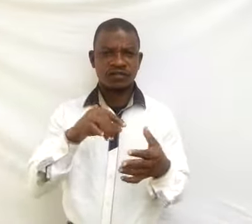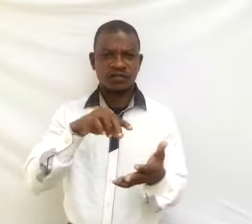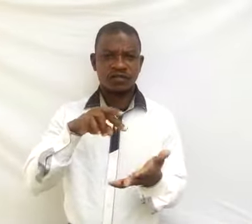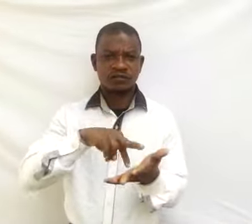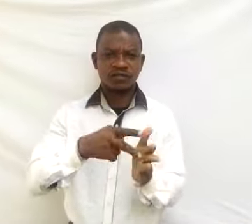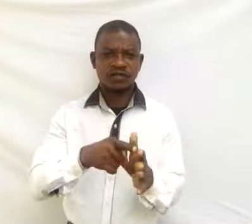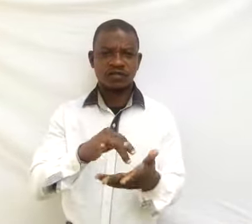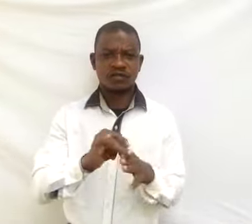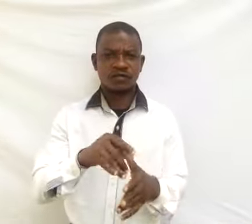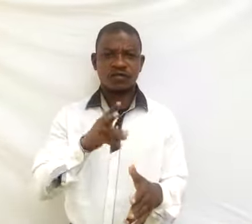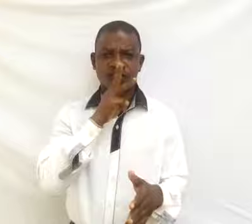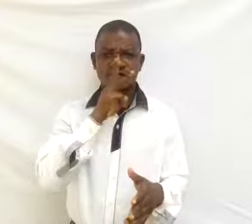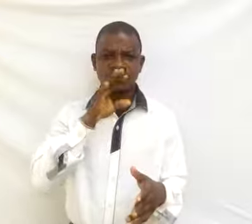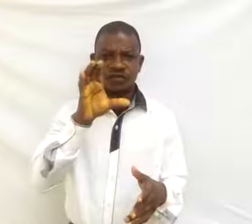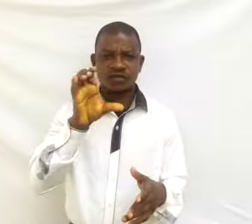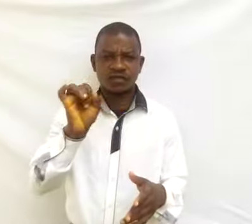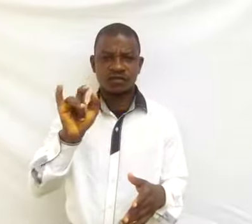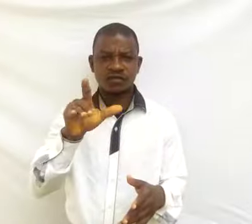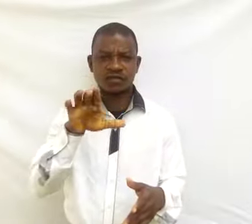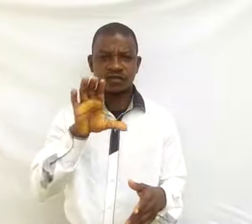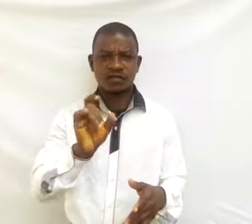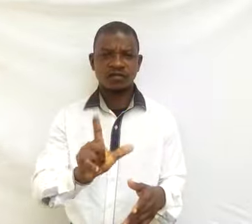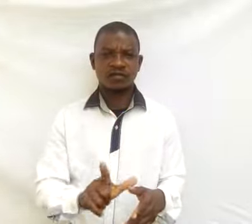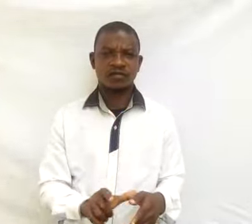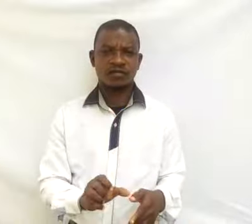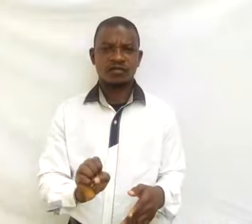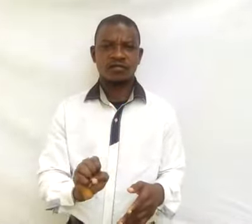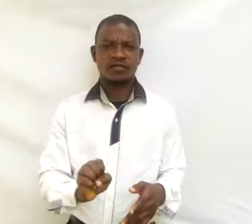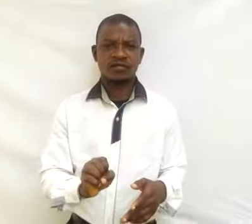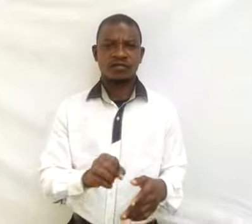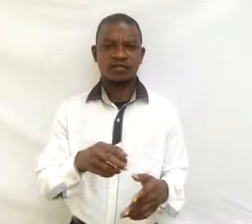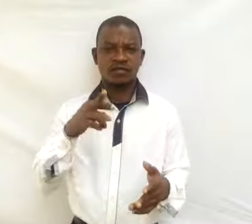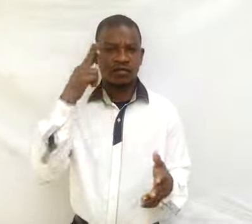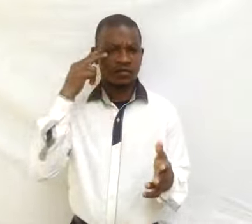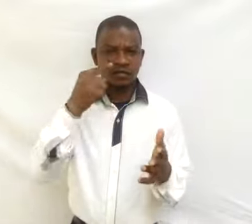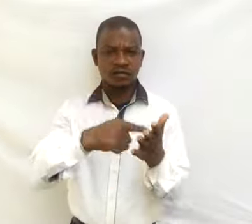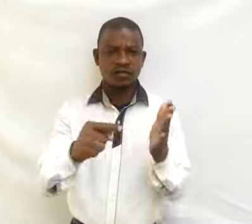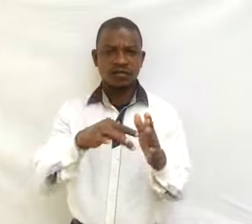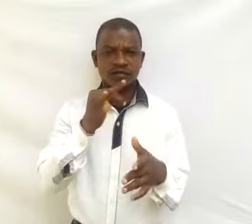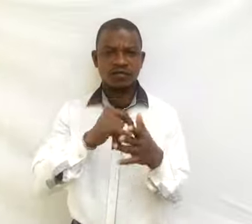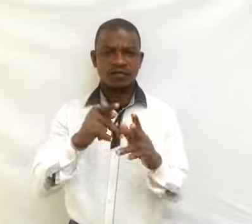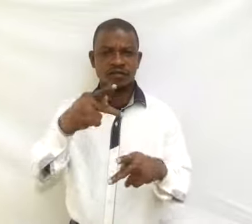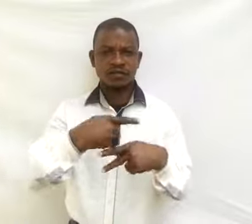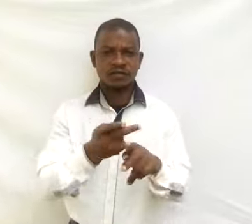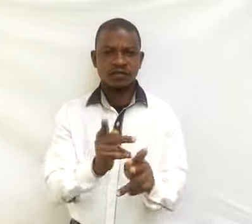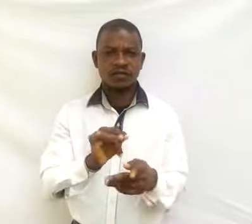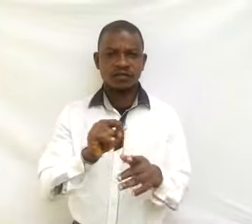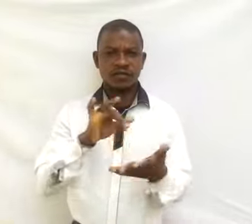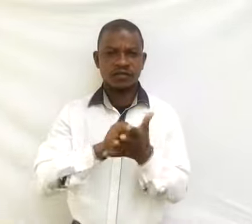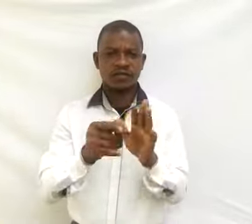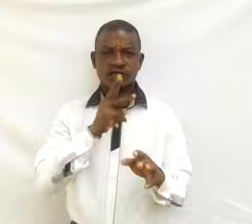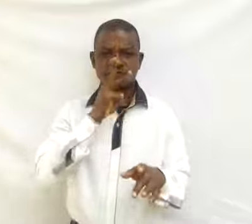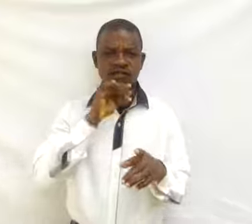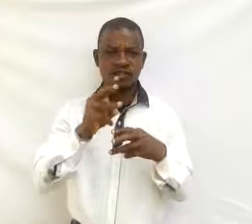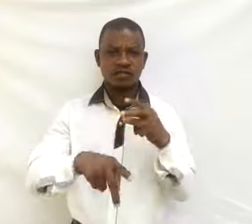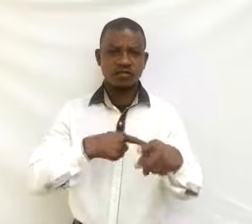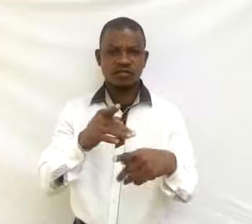water cycle, recognize the process that water goes through across the